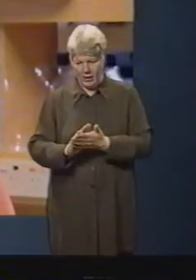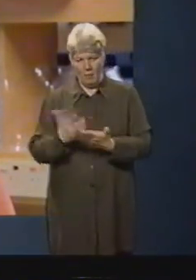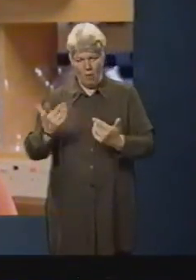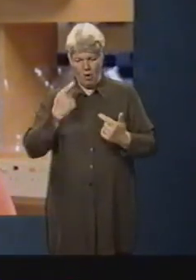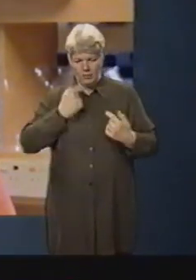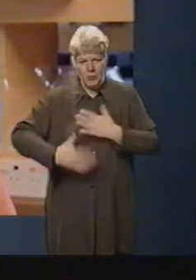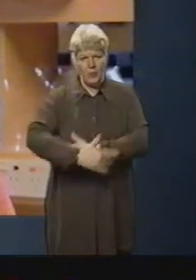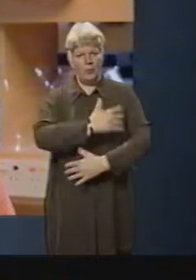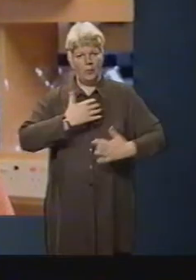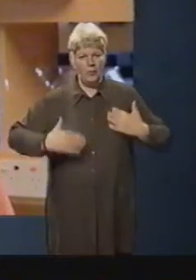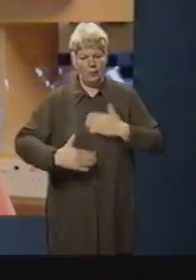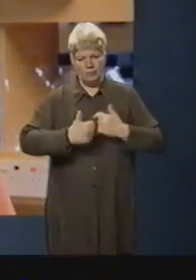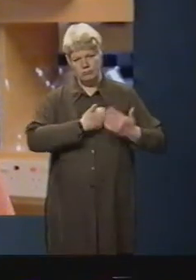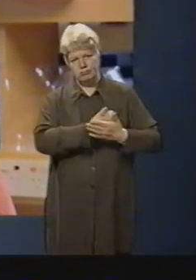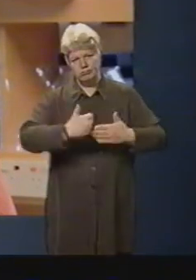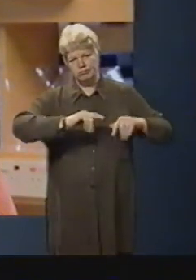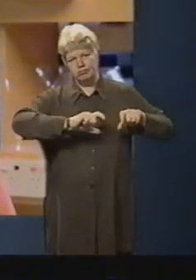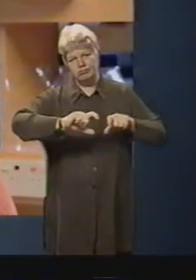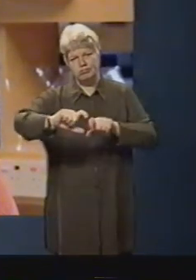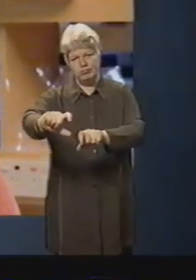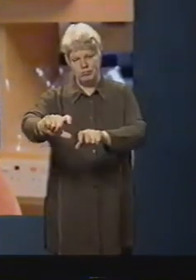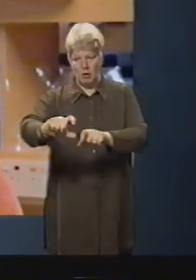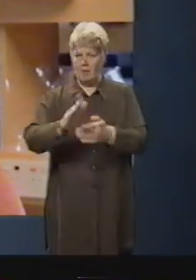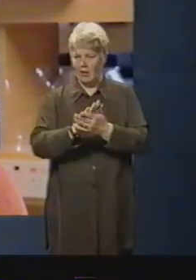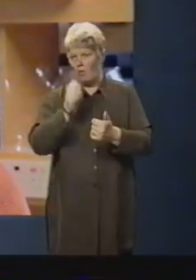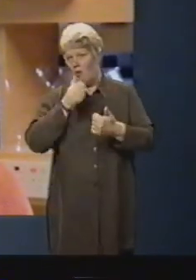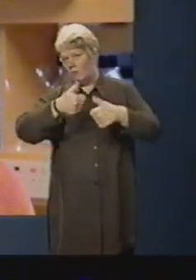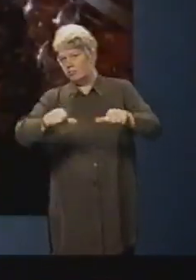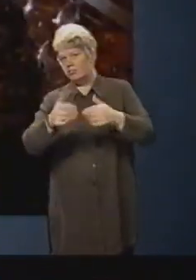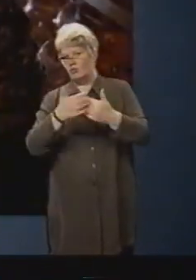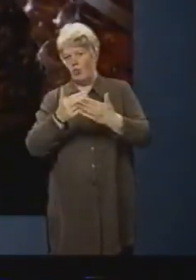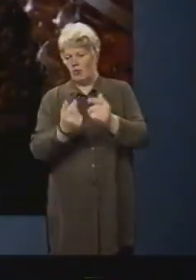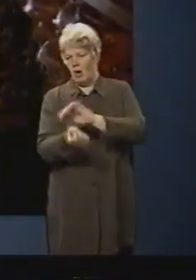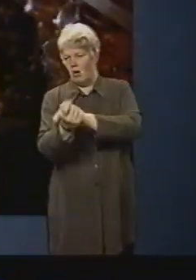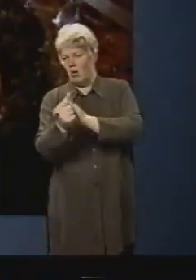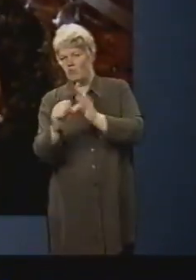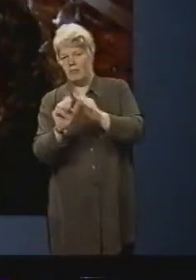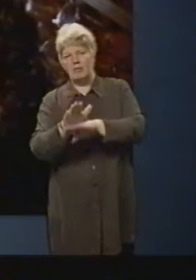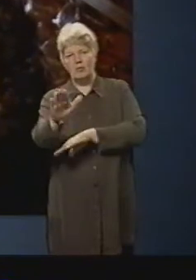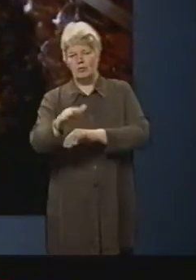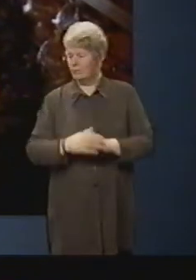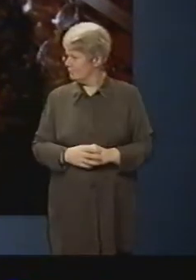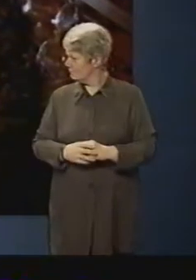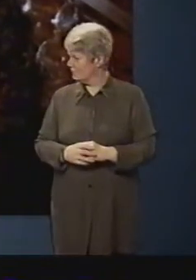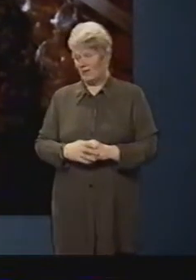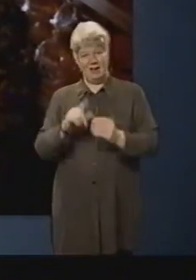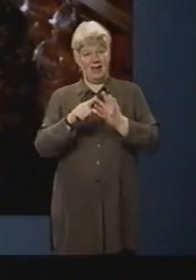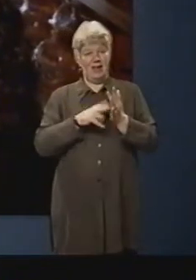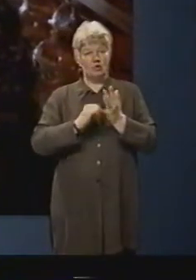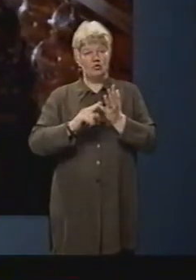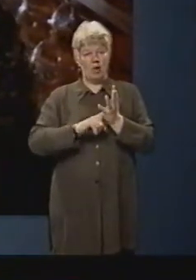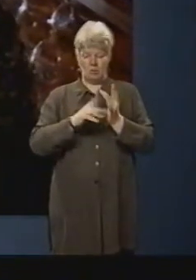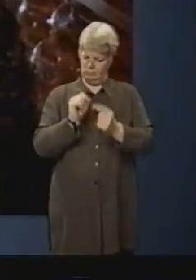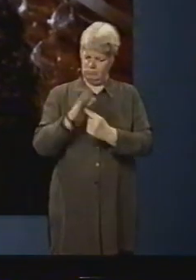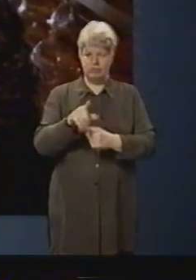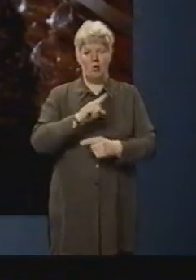which could hopefully prevent the long term consequences of diabetes. Insulin is very important because it regulates the glucose